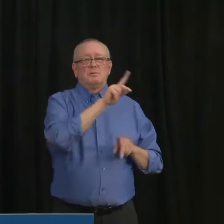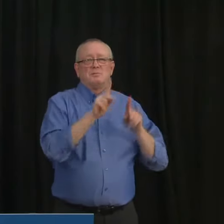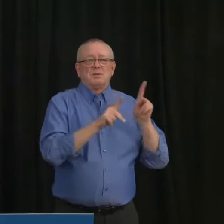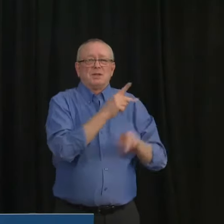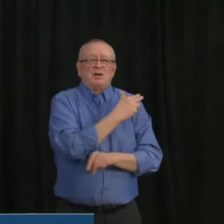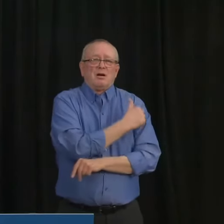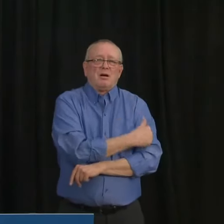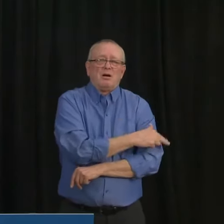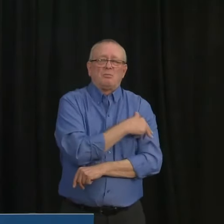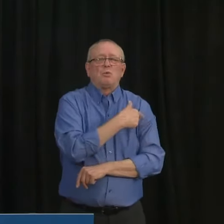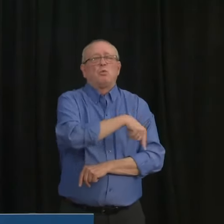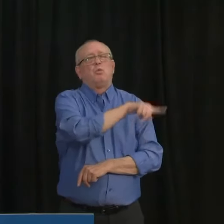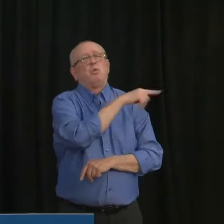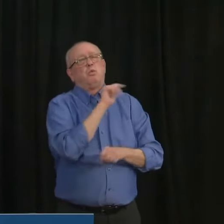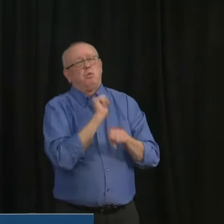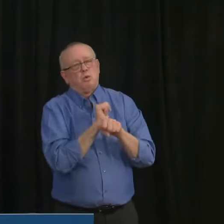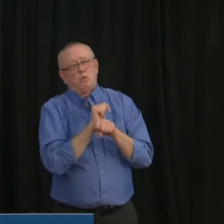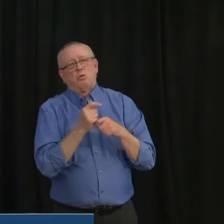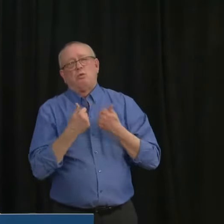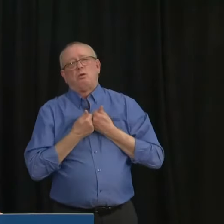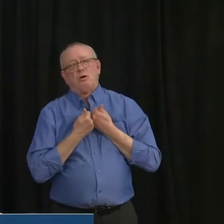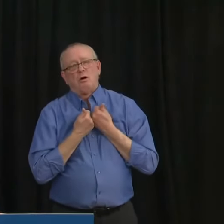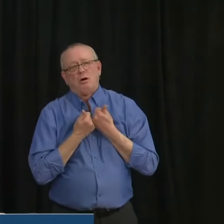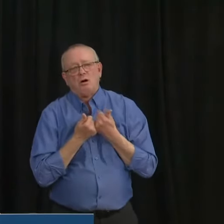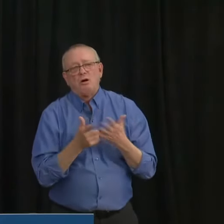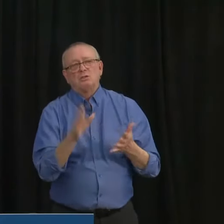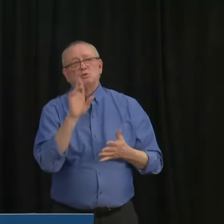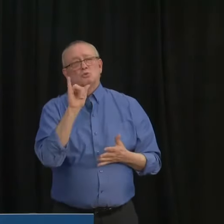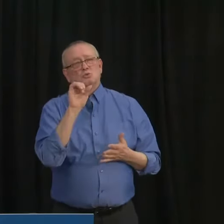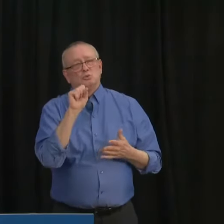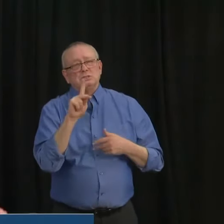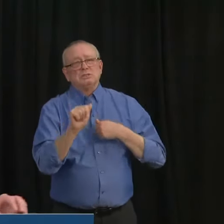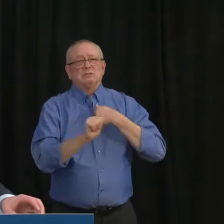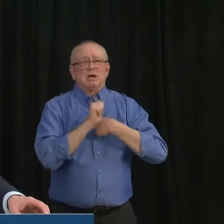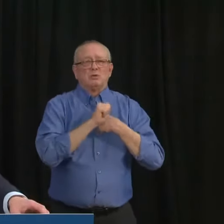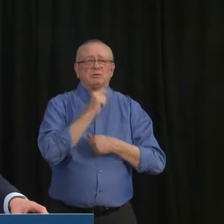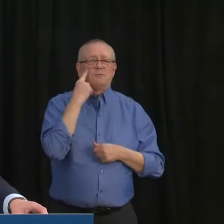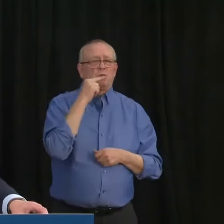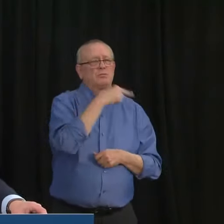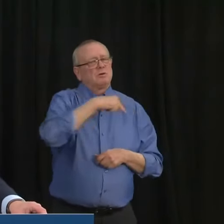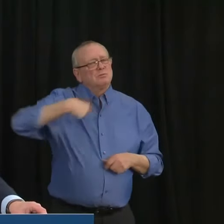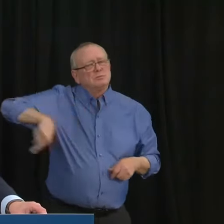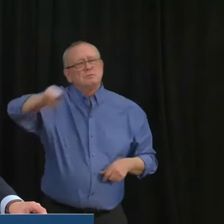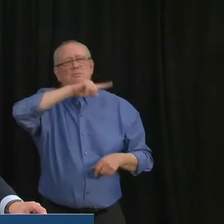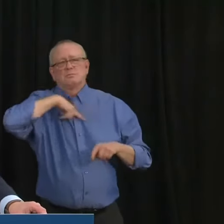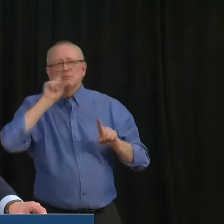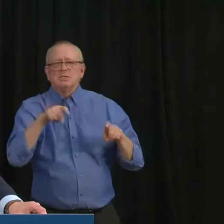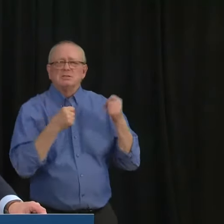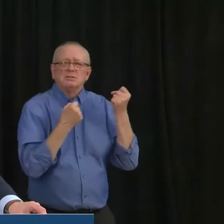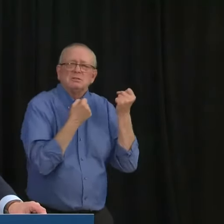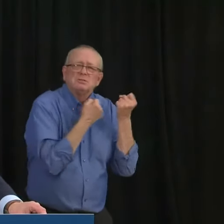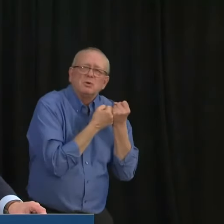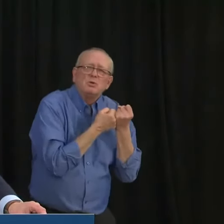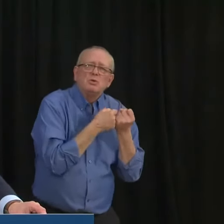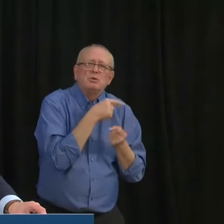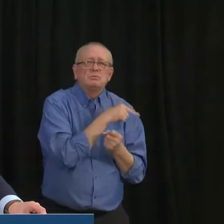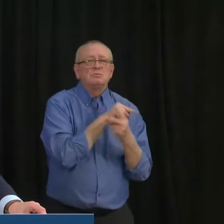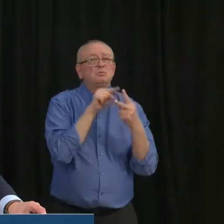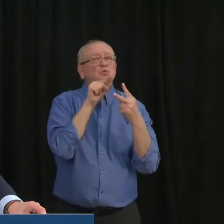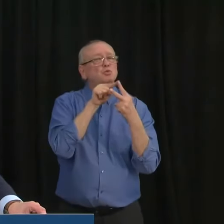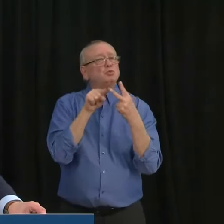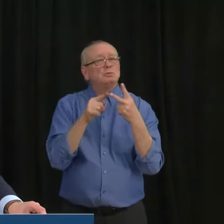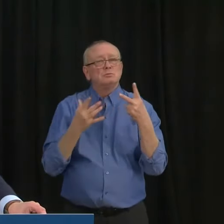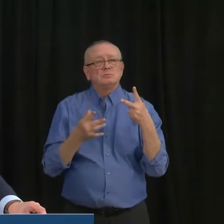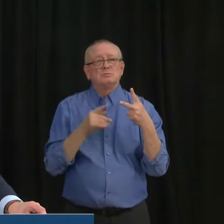putting themselves at risk and they need our support. That takes that support takes two forms. First it's my